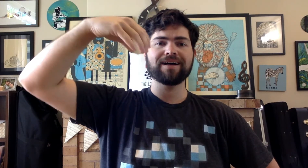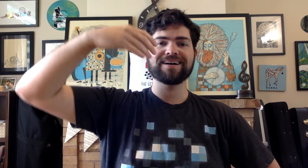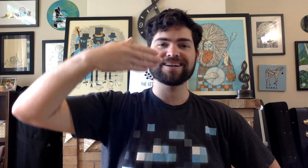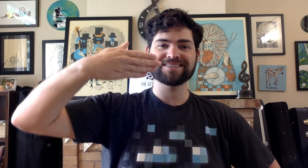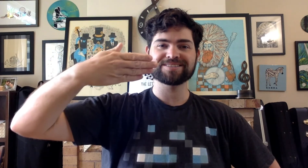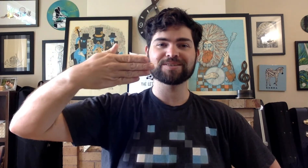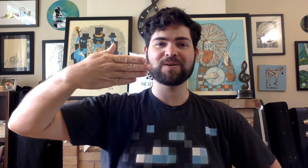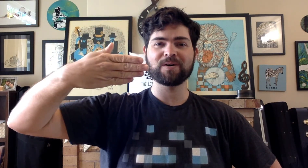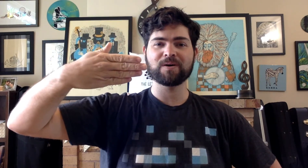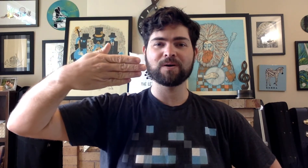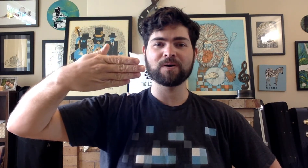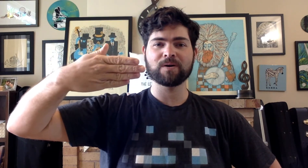Sol,